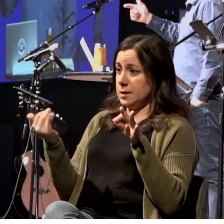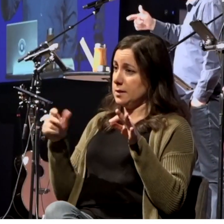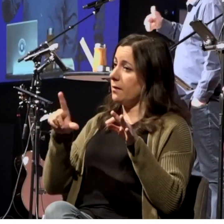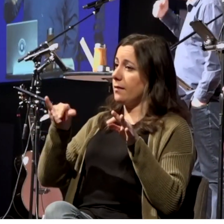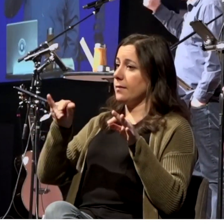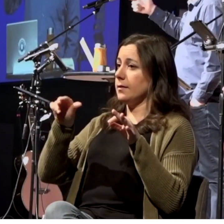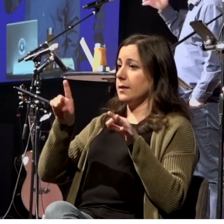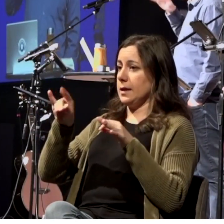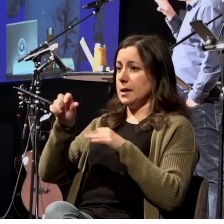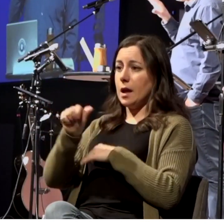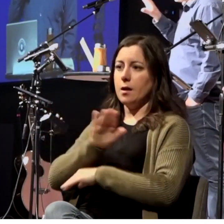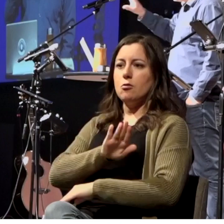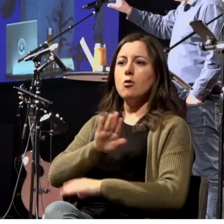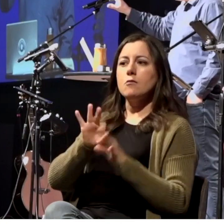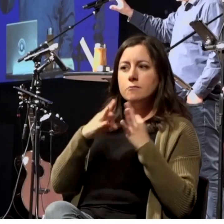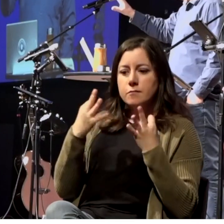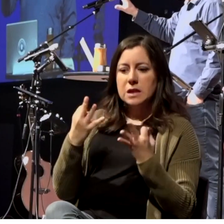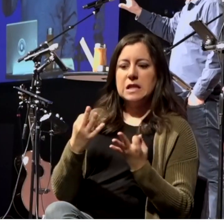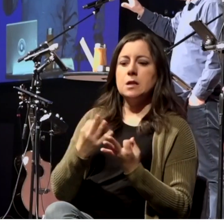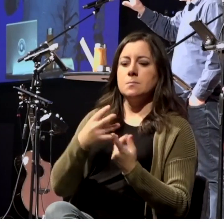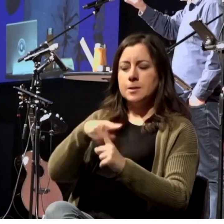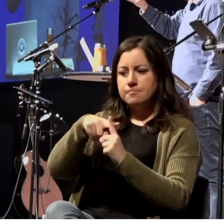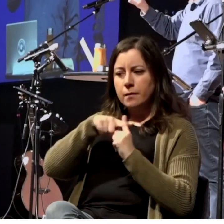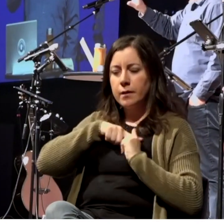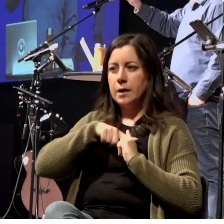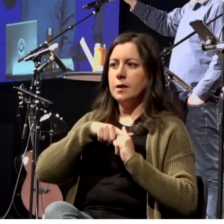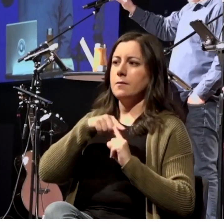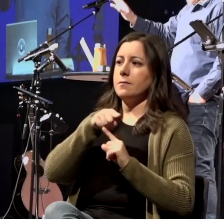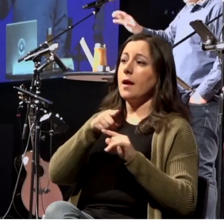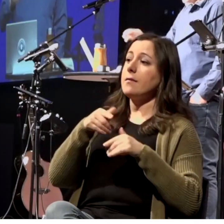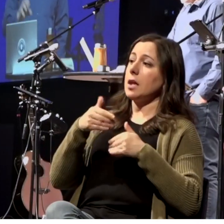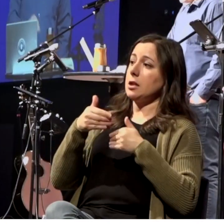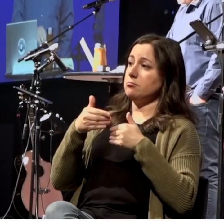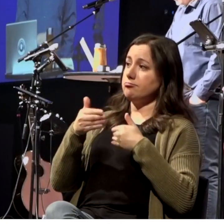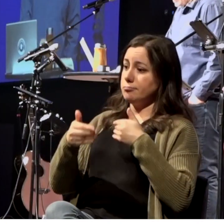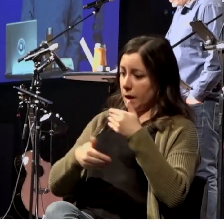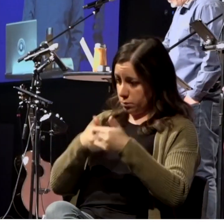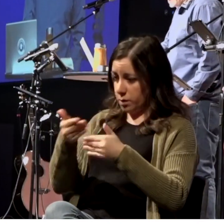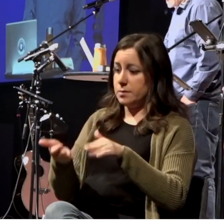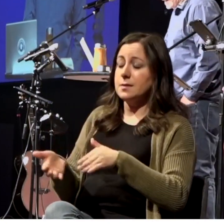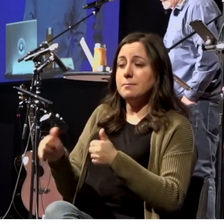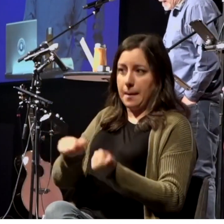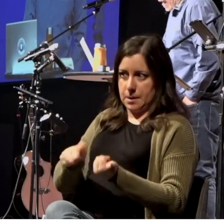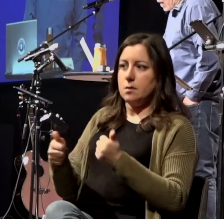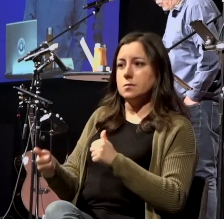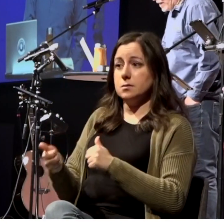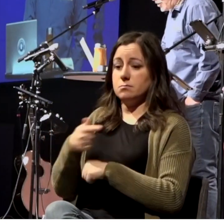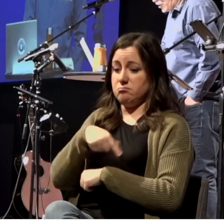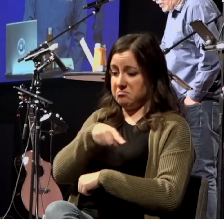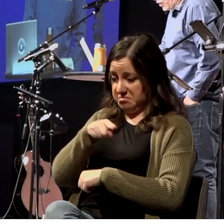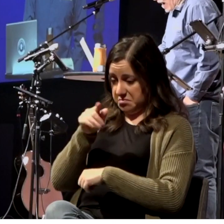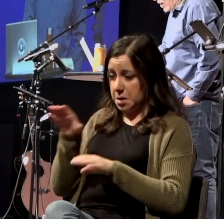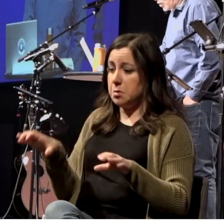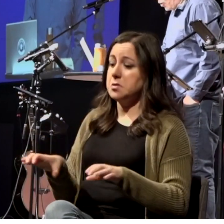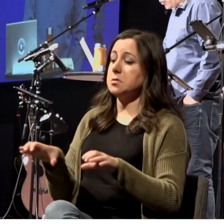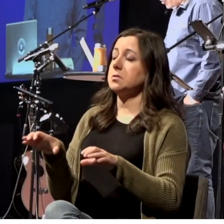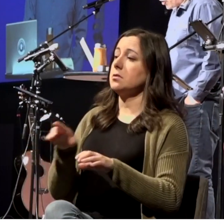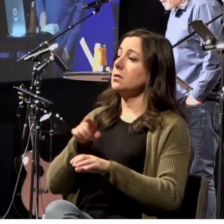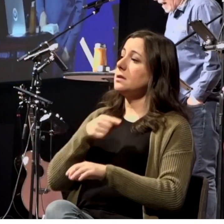what happens. They affirm their faith through baptism. Here's what it says. And when she and her household were